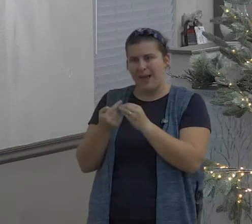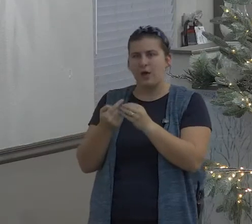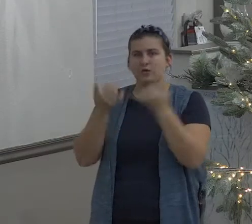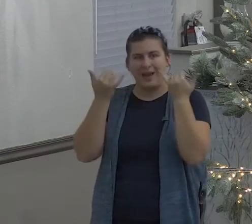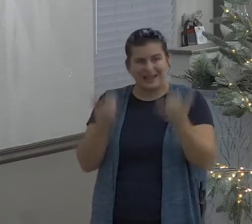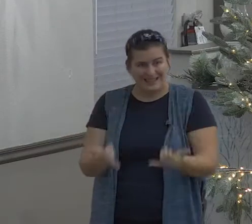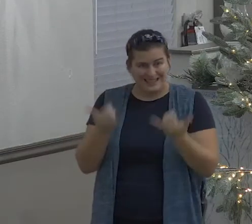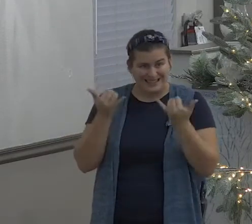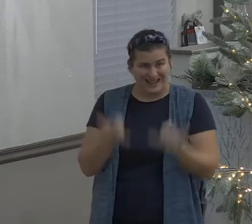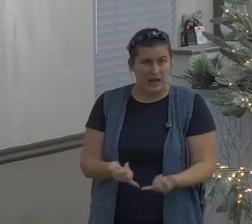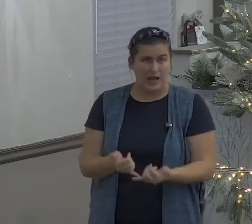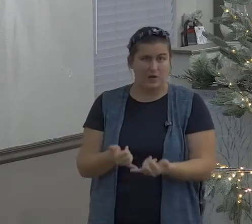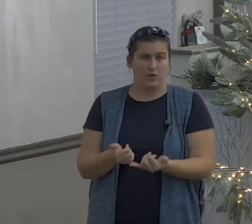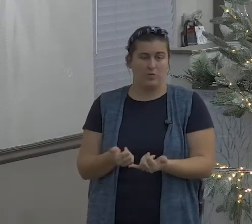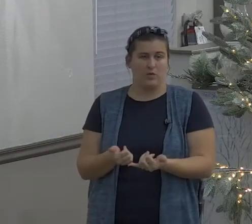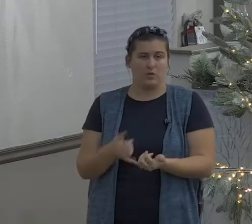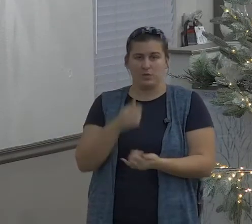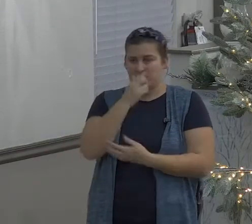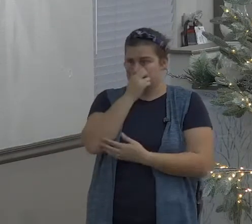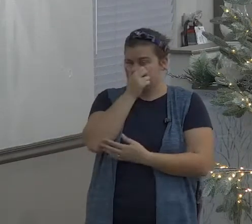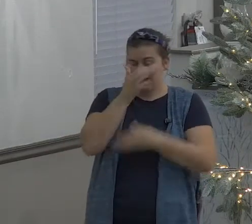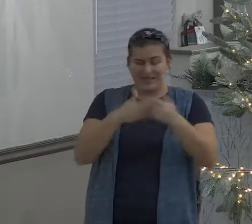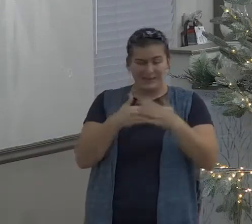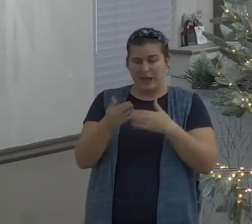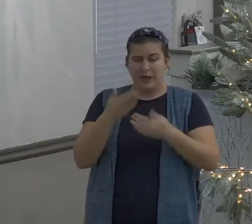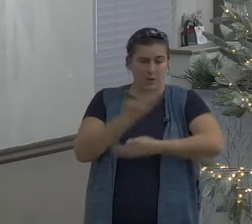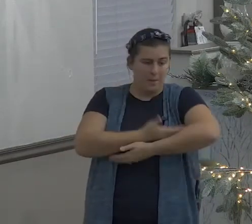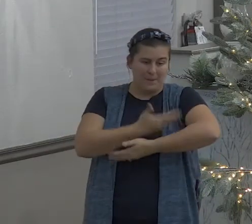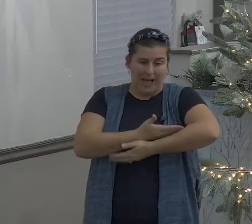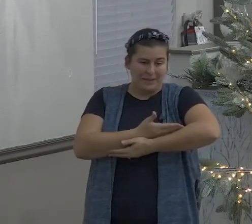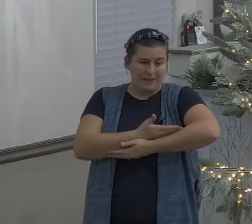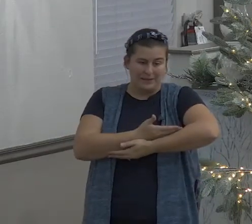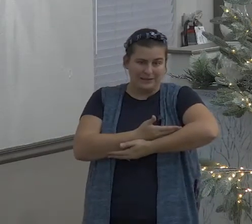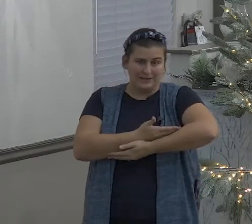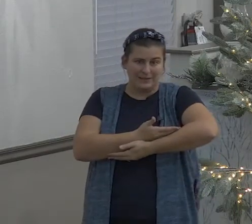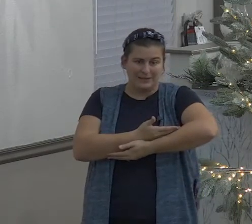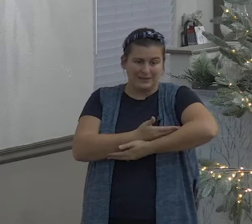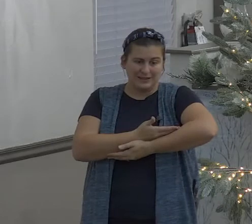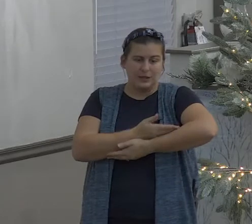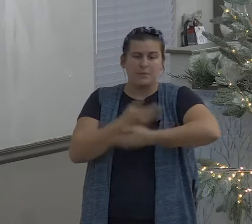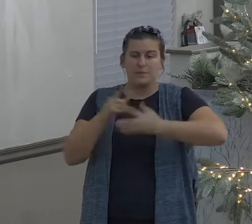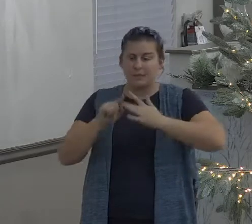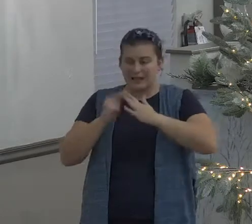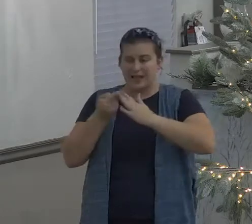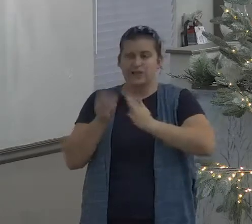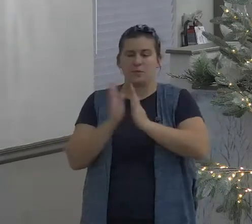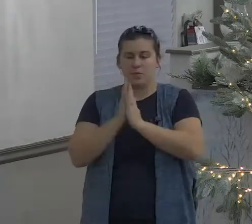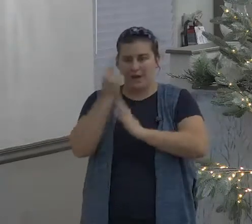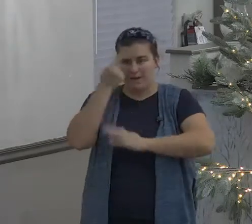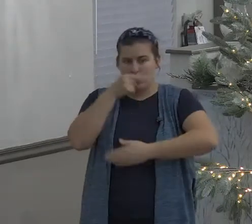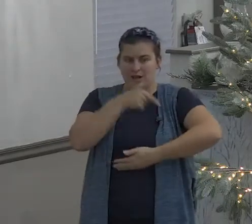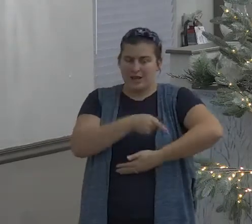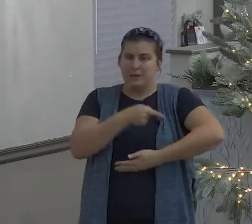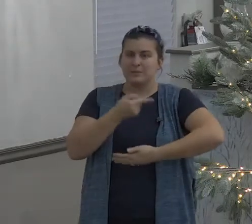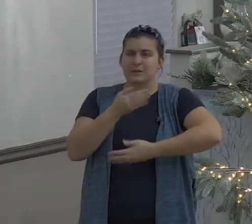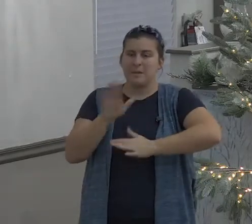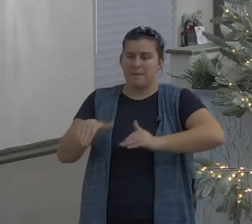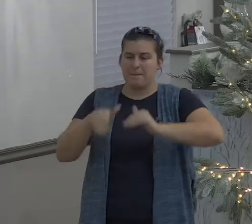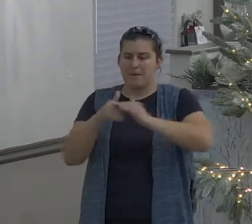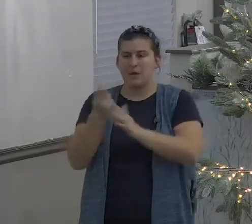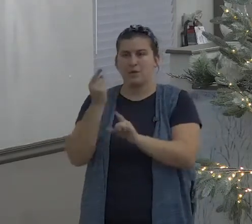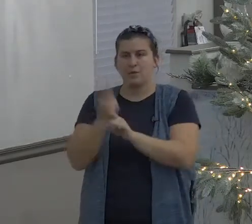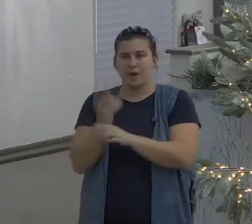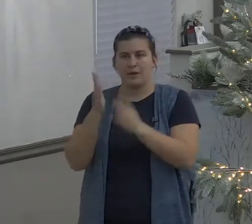and marry the right person and all of those things are mighty important and need to be prayed about right